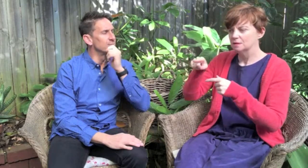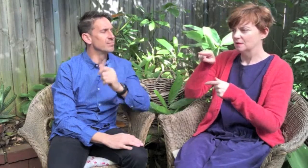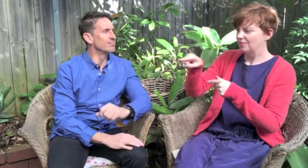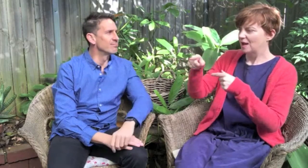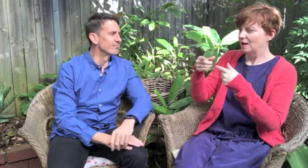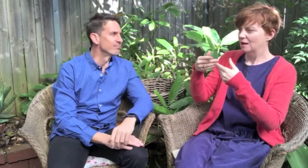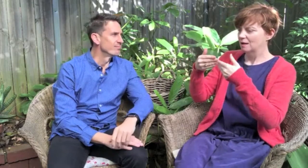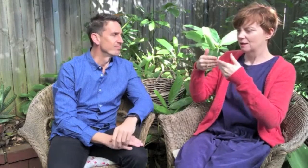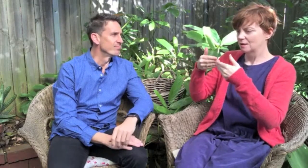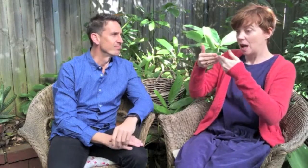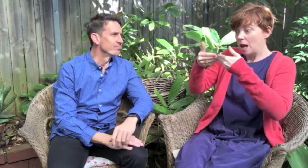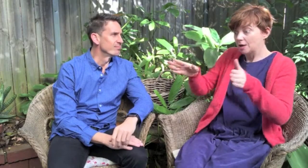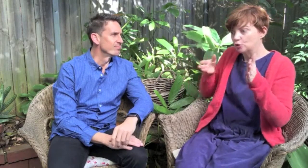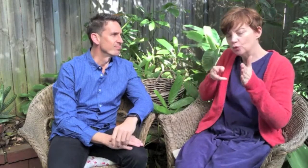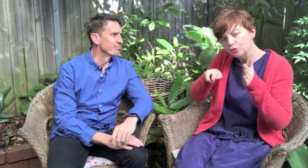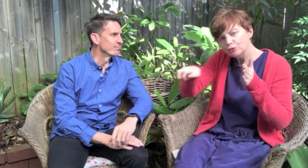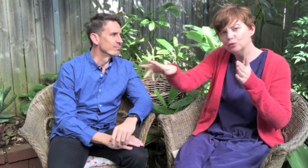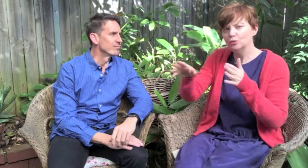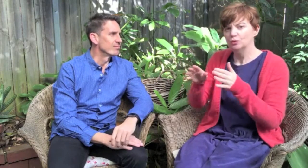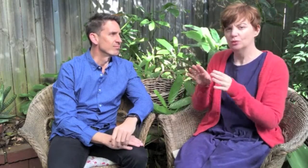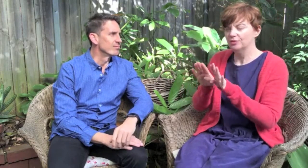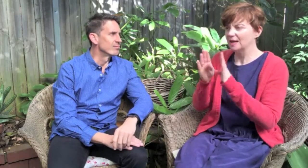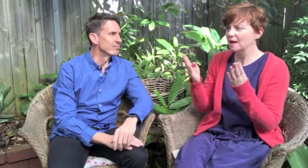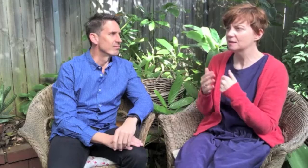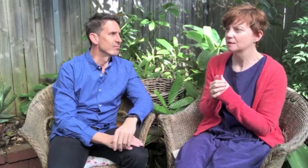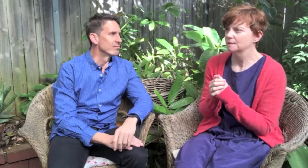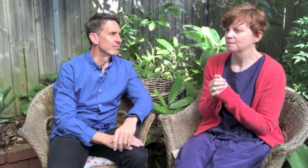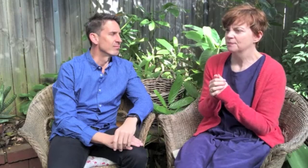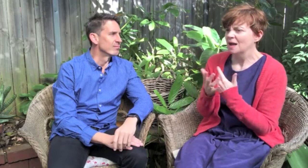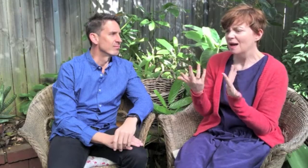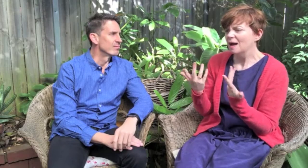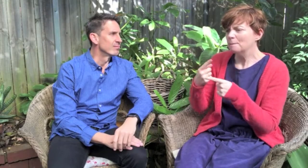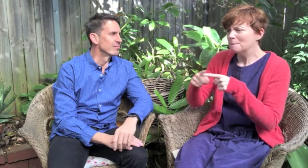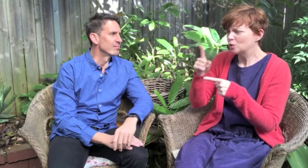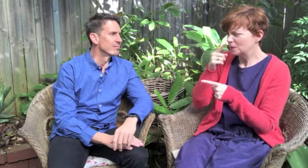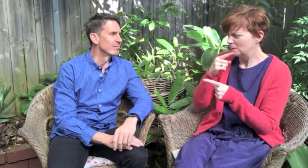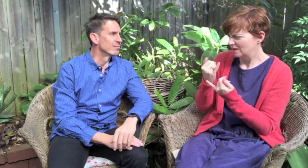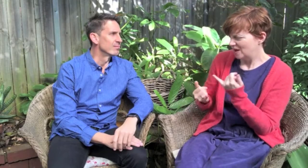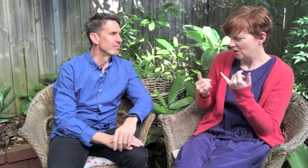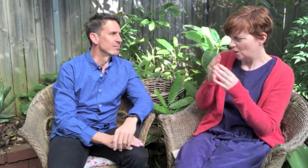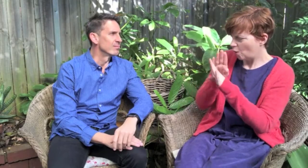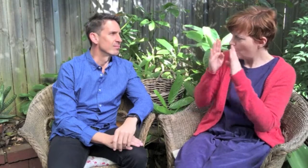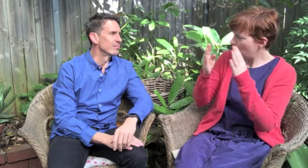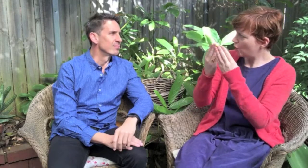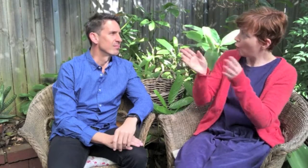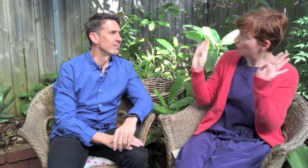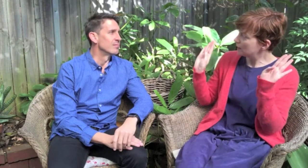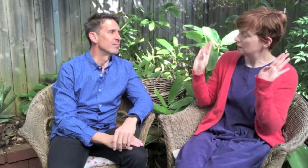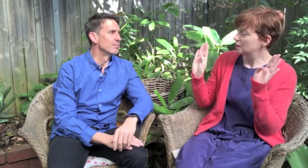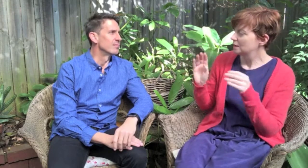through the gate. Yeah. So I think, you know, most